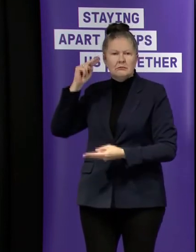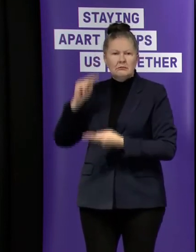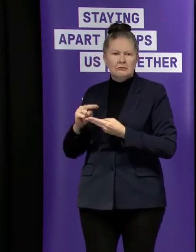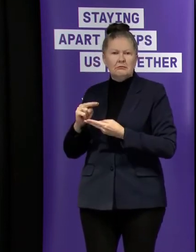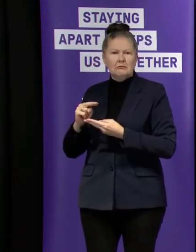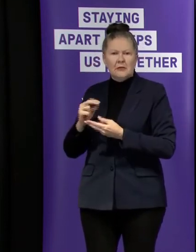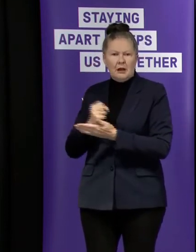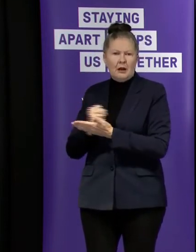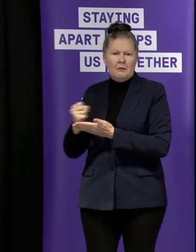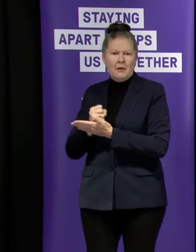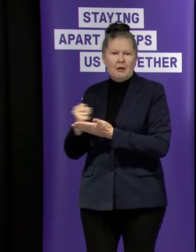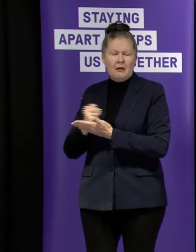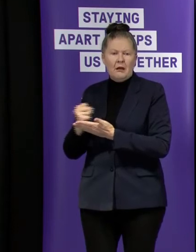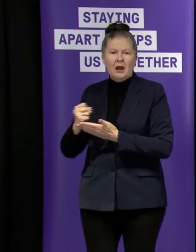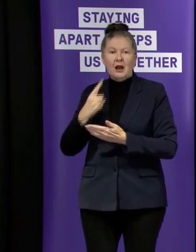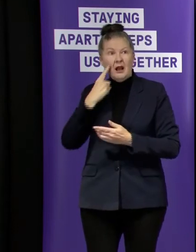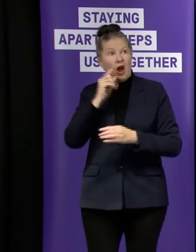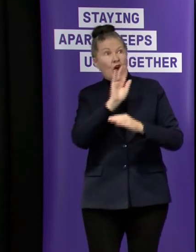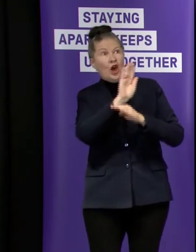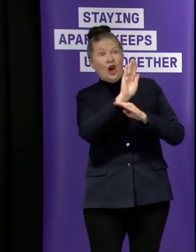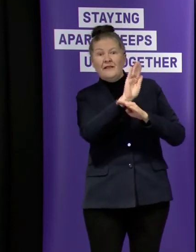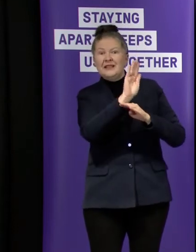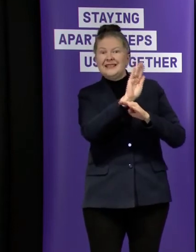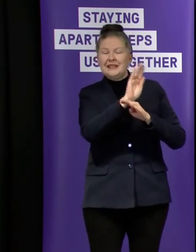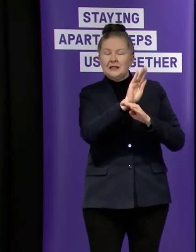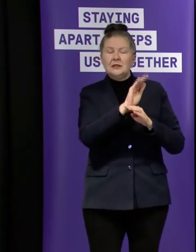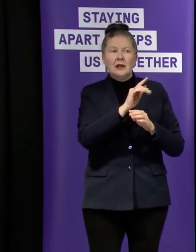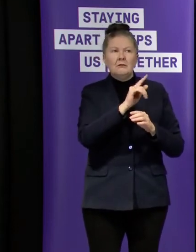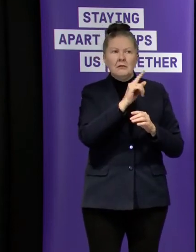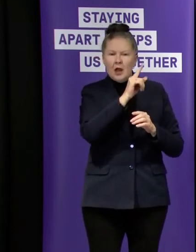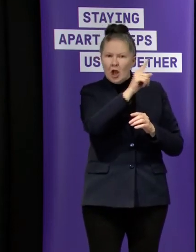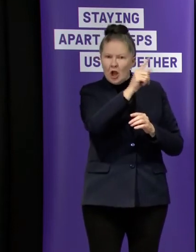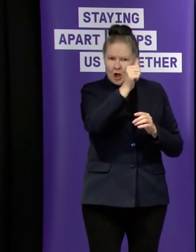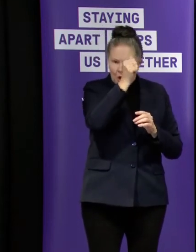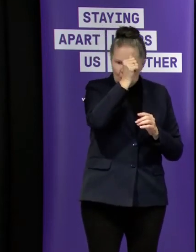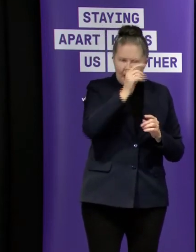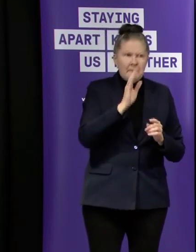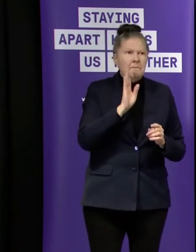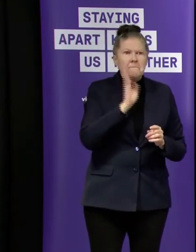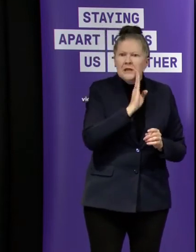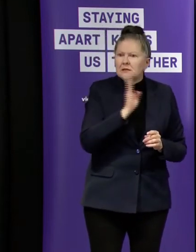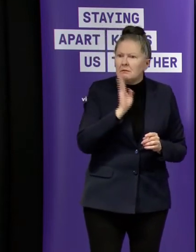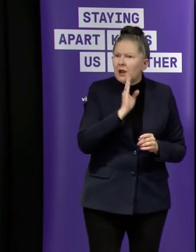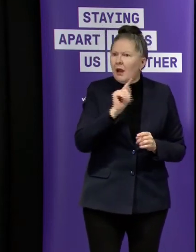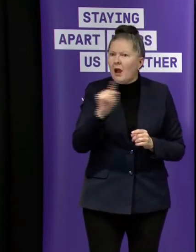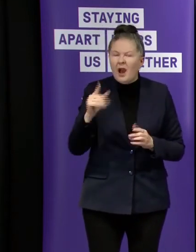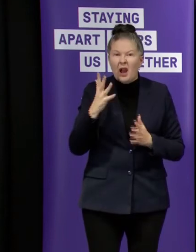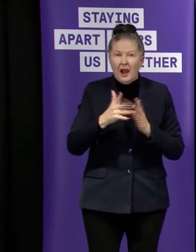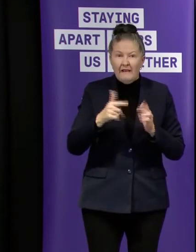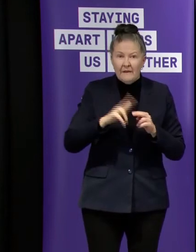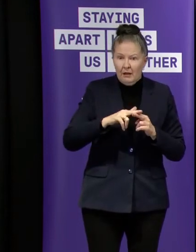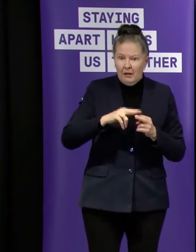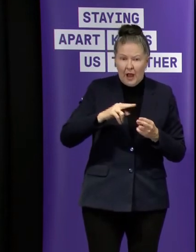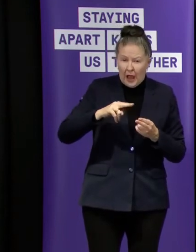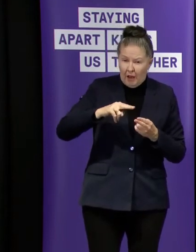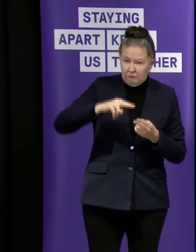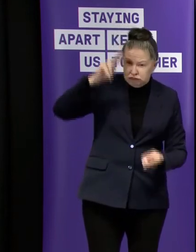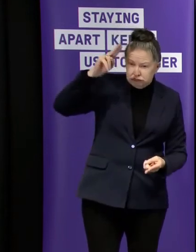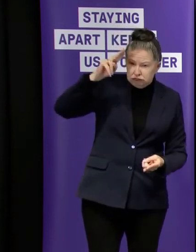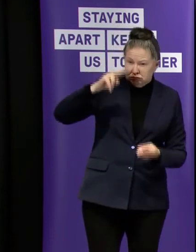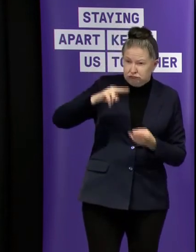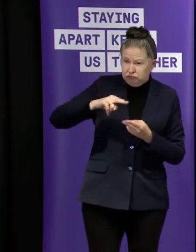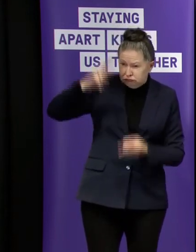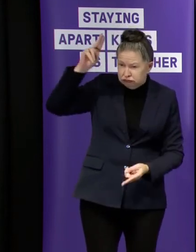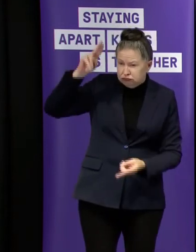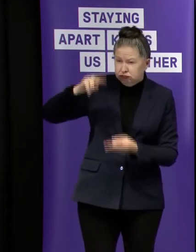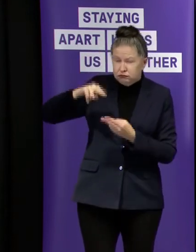in other countries um a sign that um people might be being missed is if that proportion is really high you know every tenth person